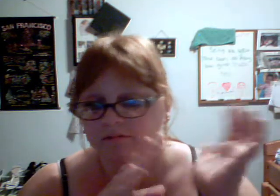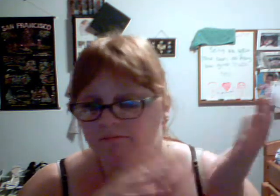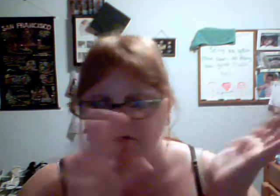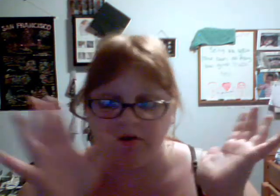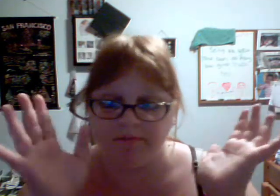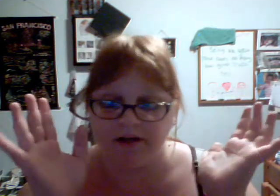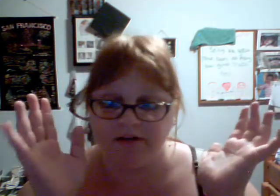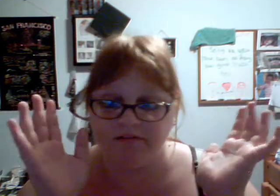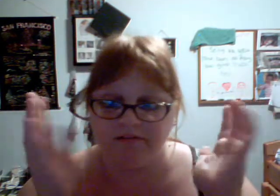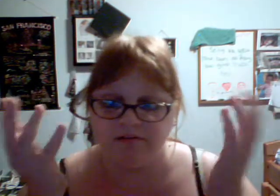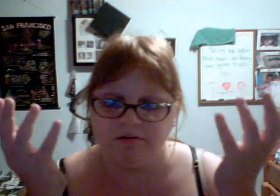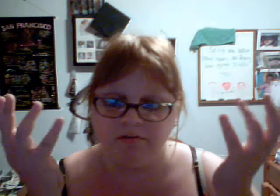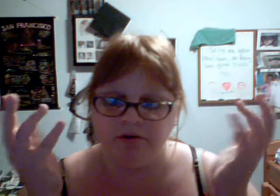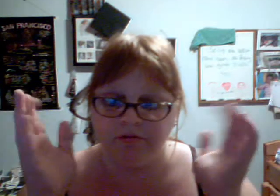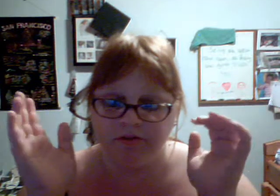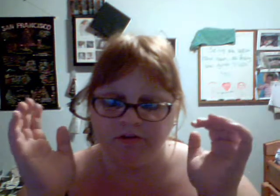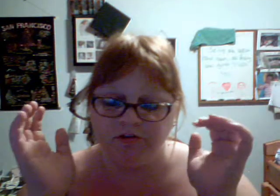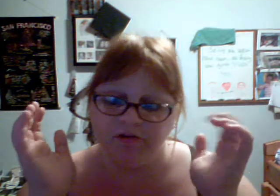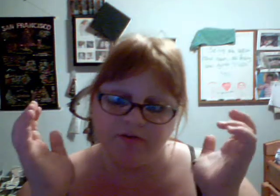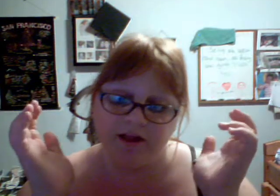all of that. So, you know the drill for that.